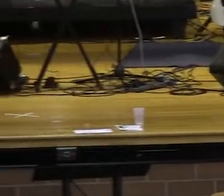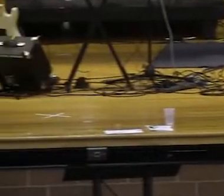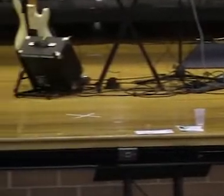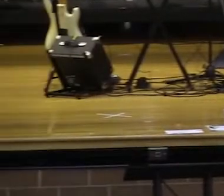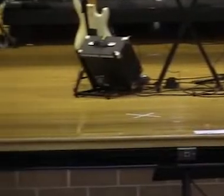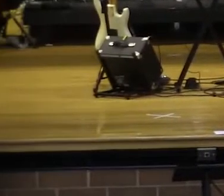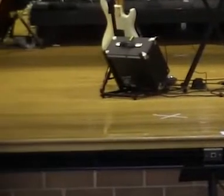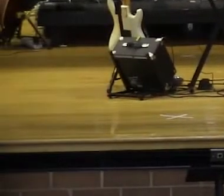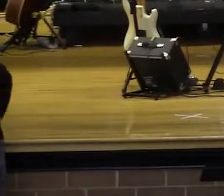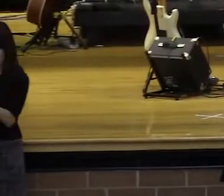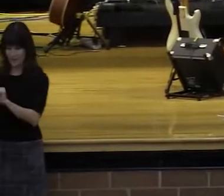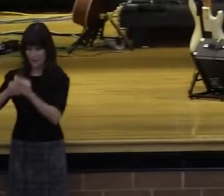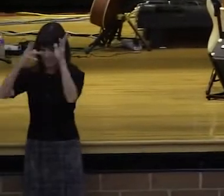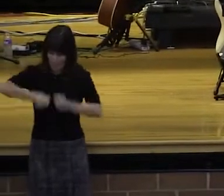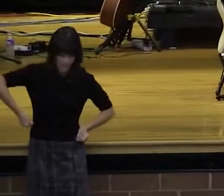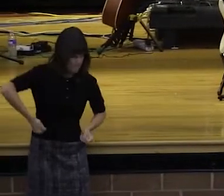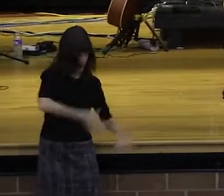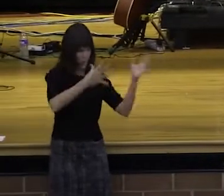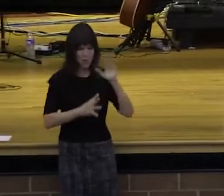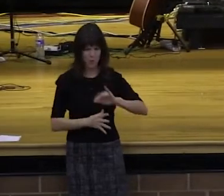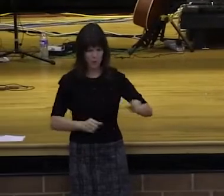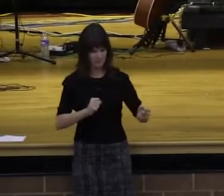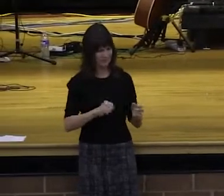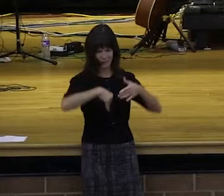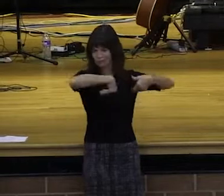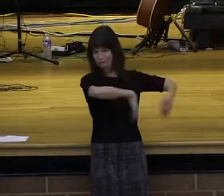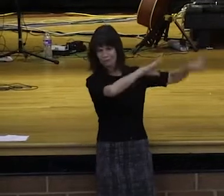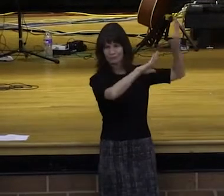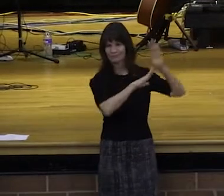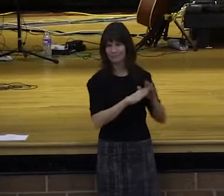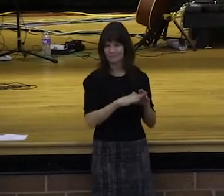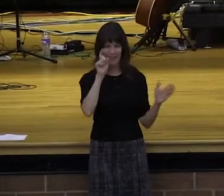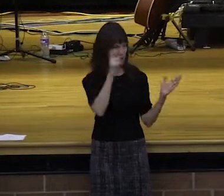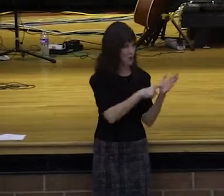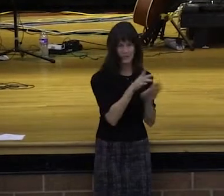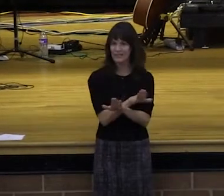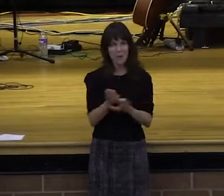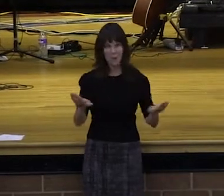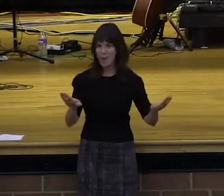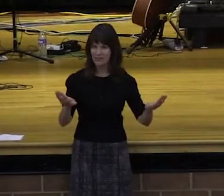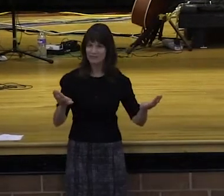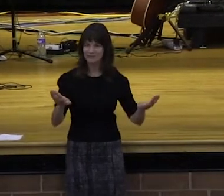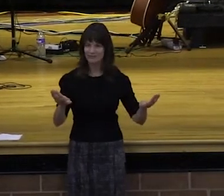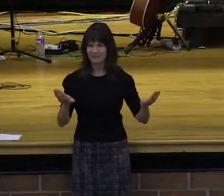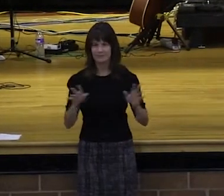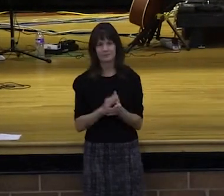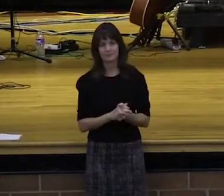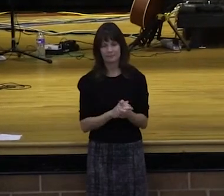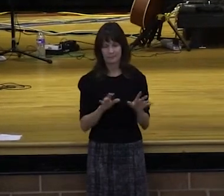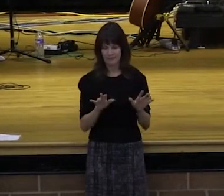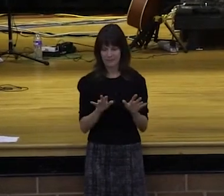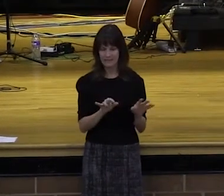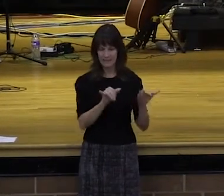nature. It's His character. It's His DNA. Hallelujah. Just as a father, listen to this, is the character